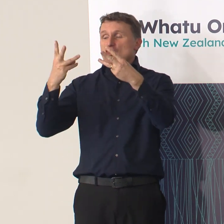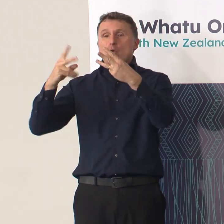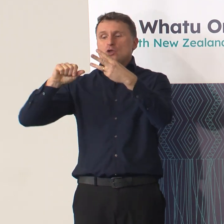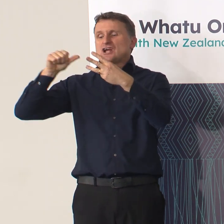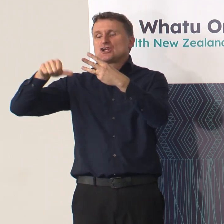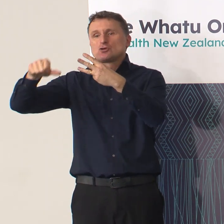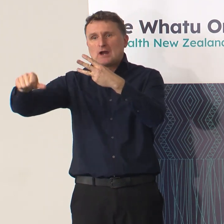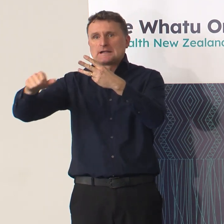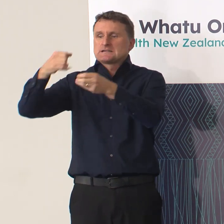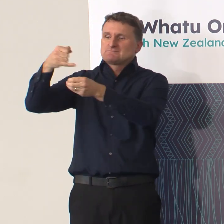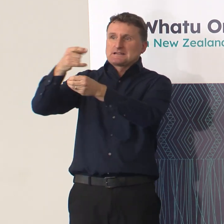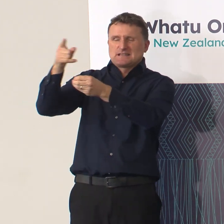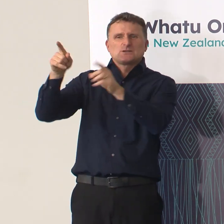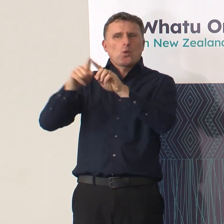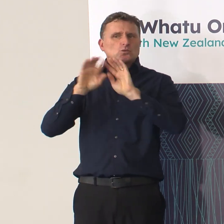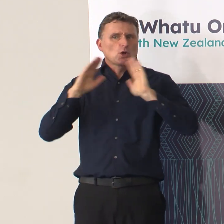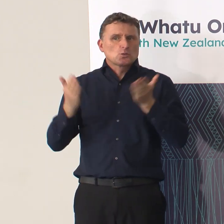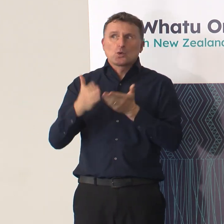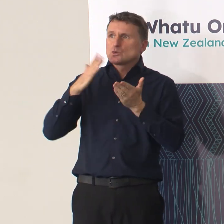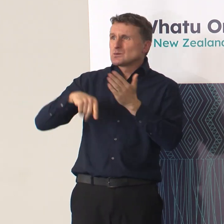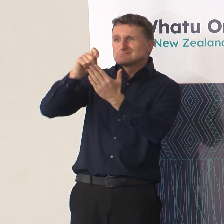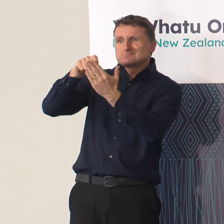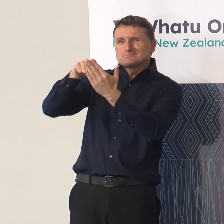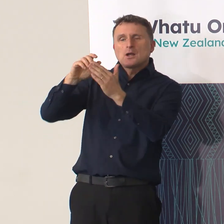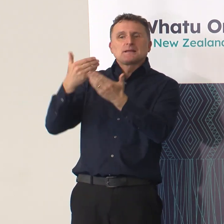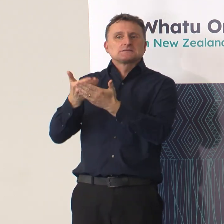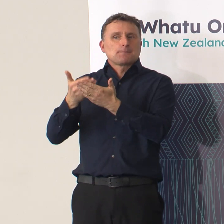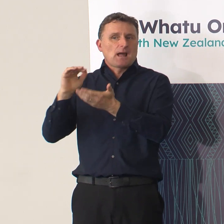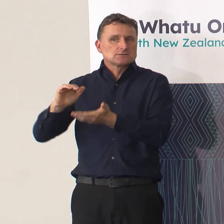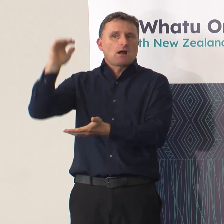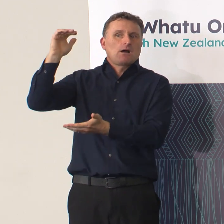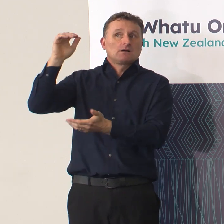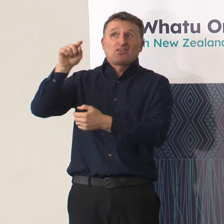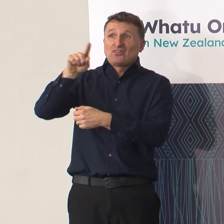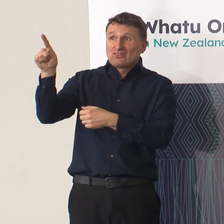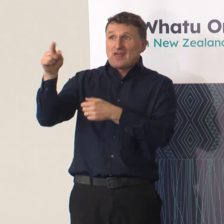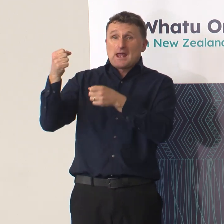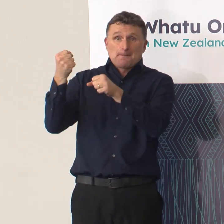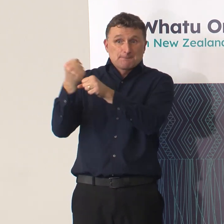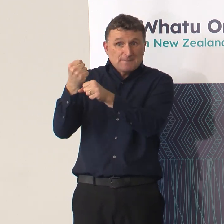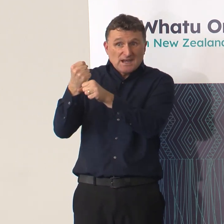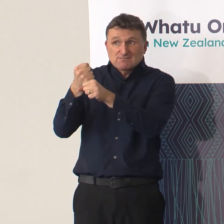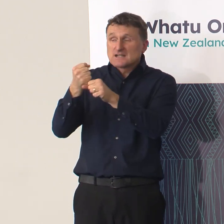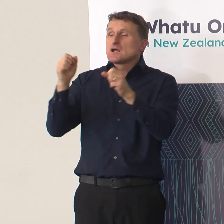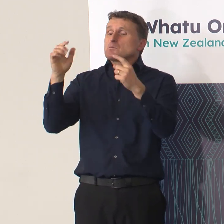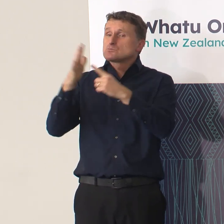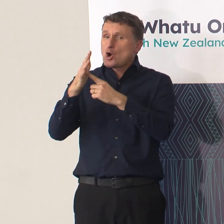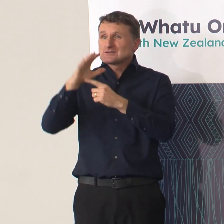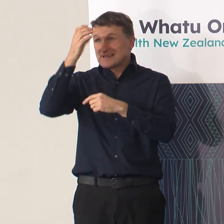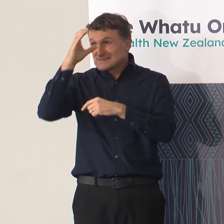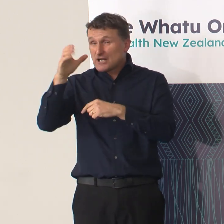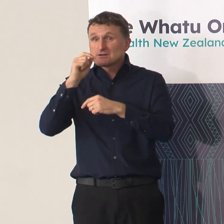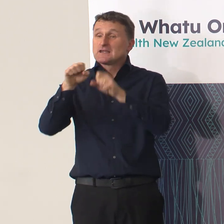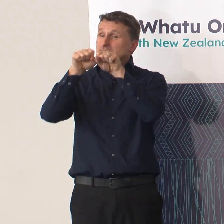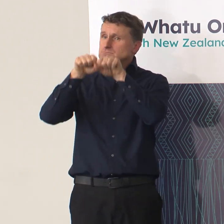global demand is high. And essentially, the manufacturer is prioritising countries where they have significant